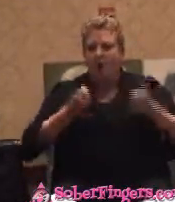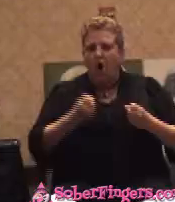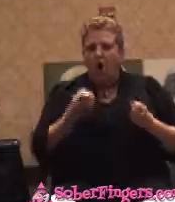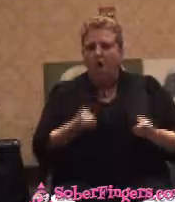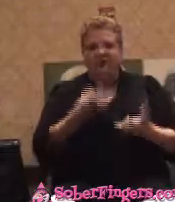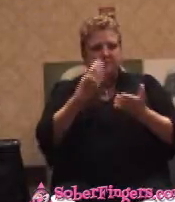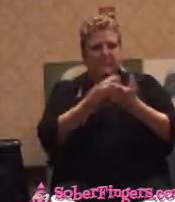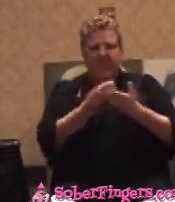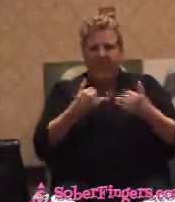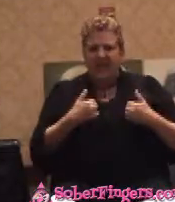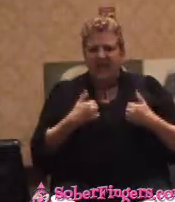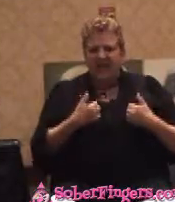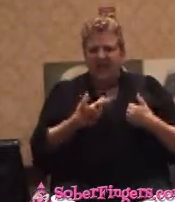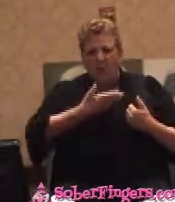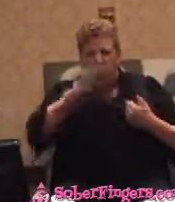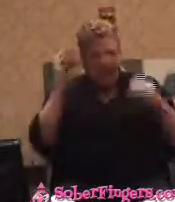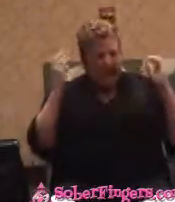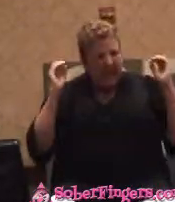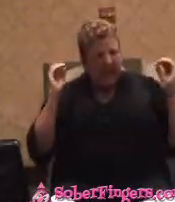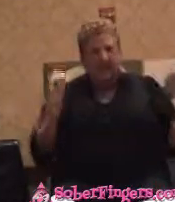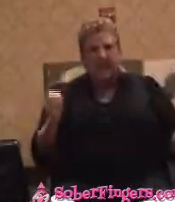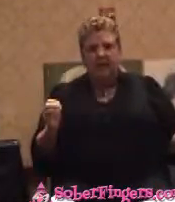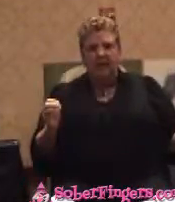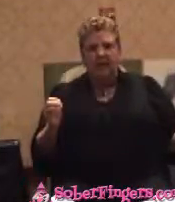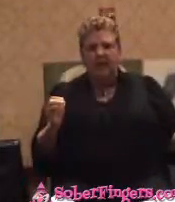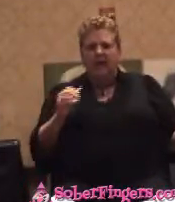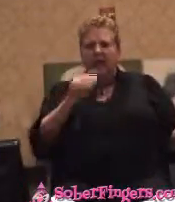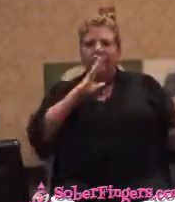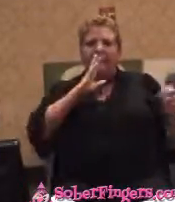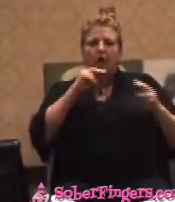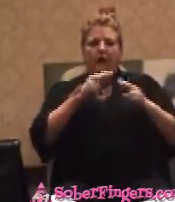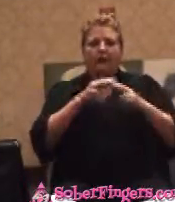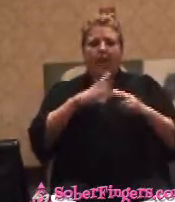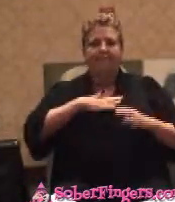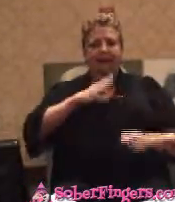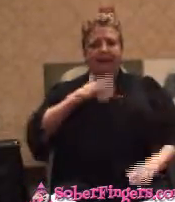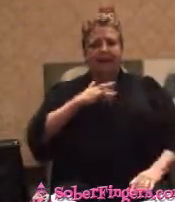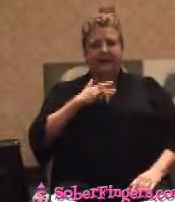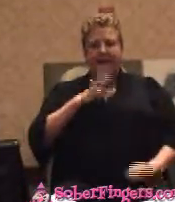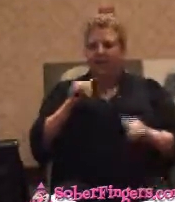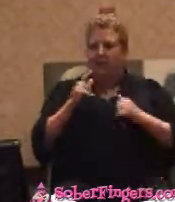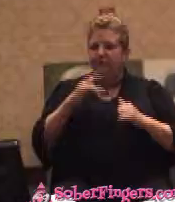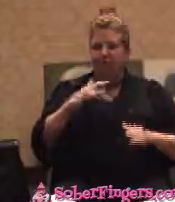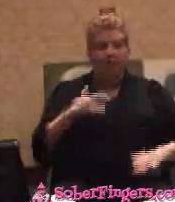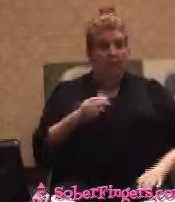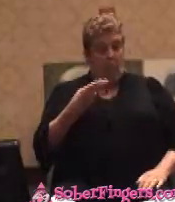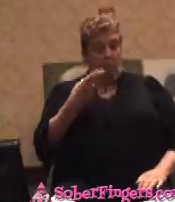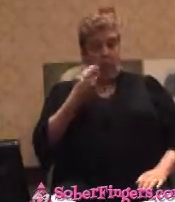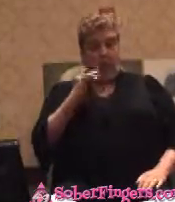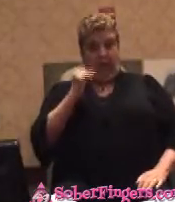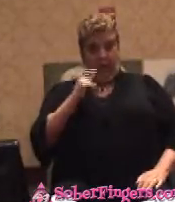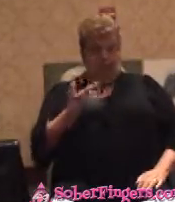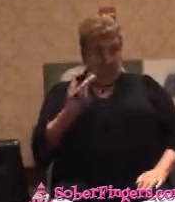of that stuff. They talked about my feelings, and they'd say, how are you feeling? Well, hell, I'll tell you how I'm feeling. I'm shaking.